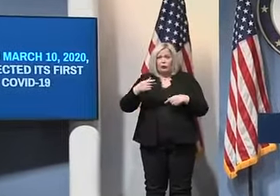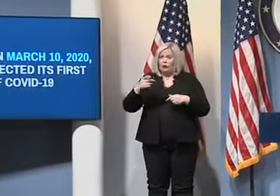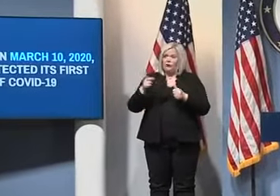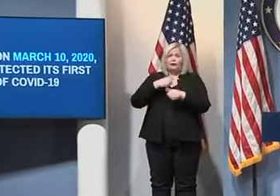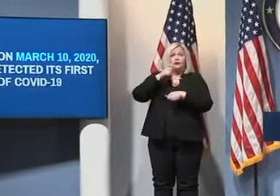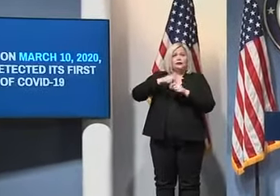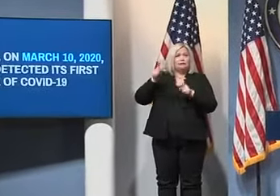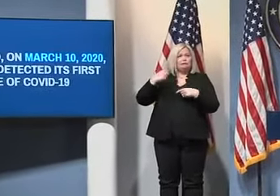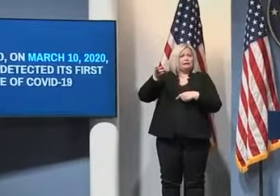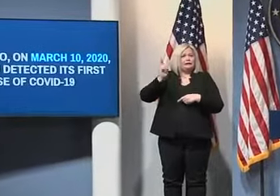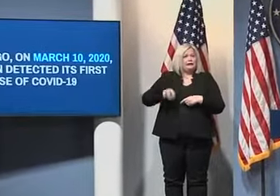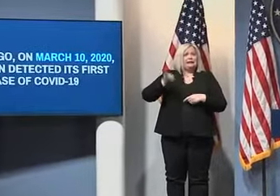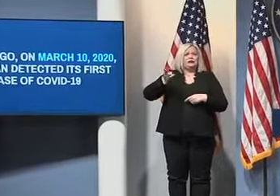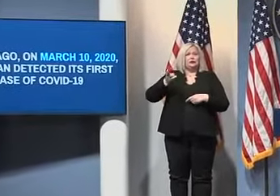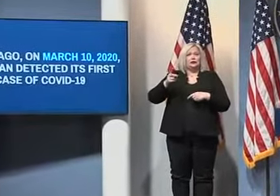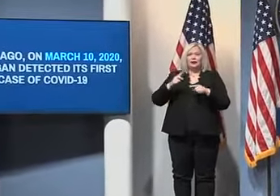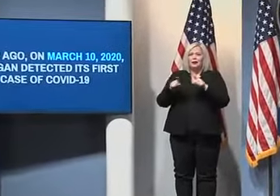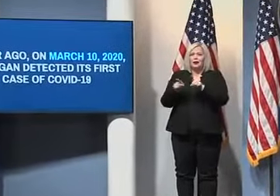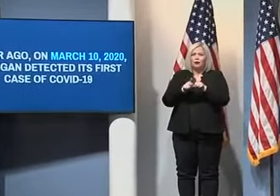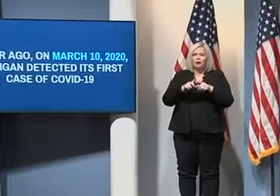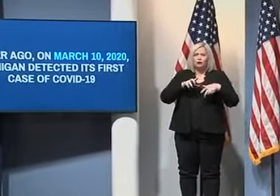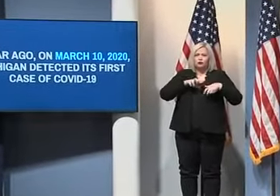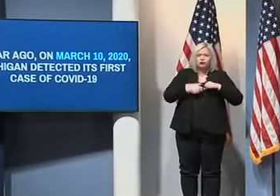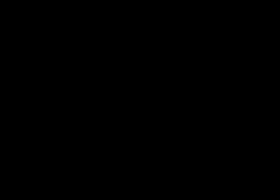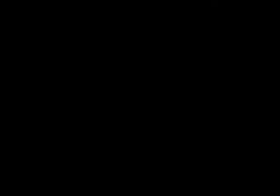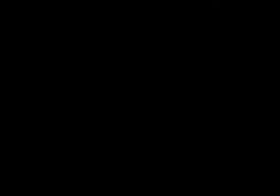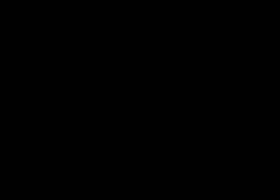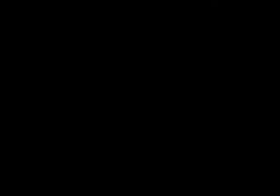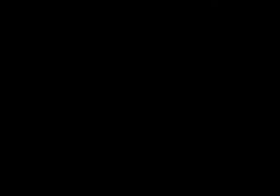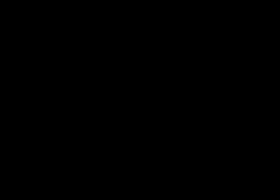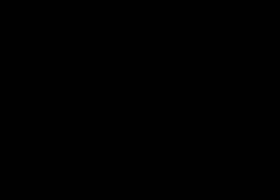with our fair share of horrors and heroism.